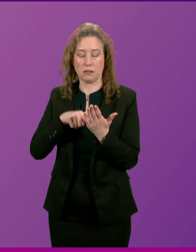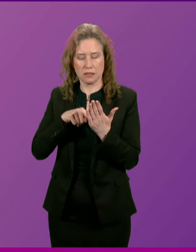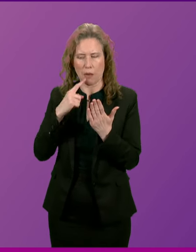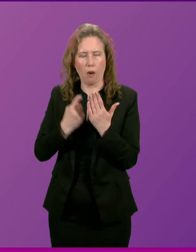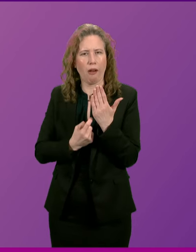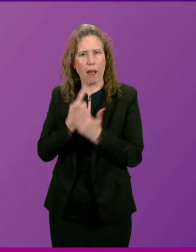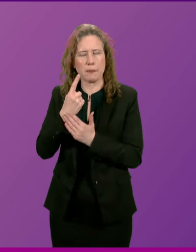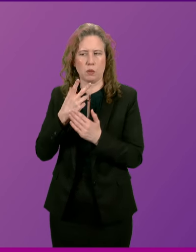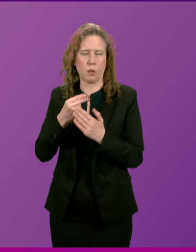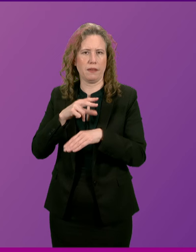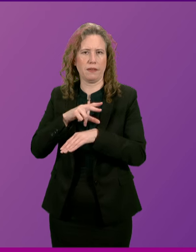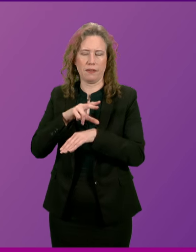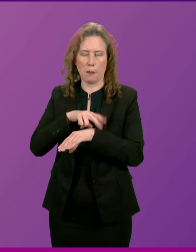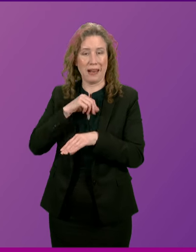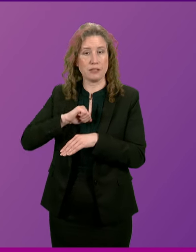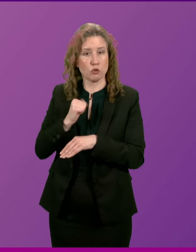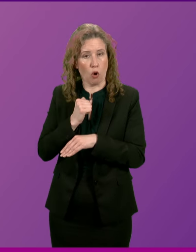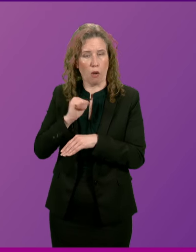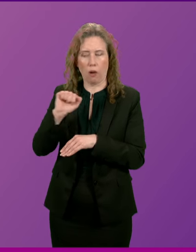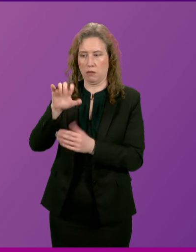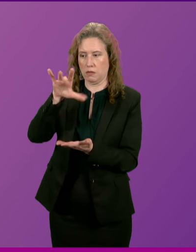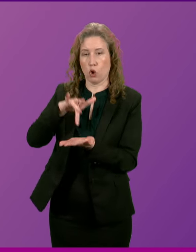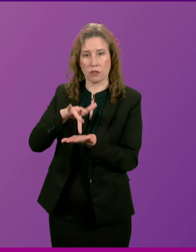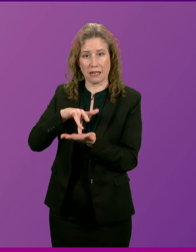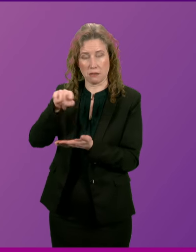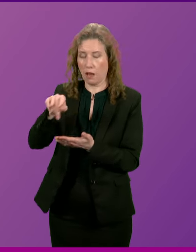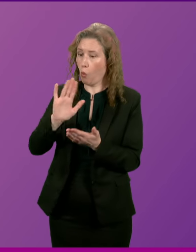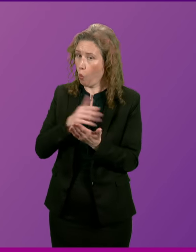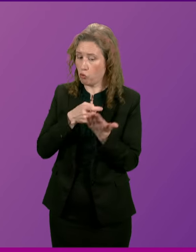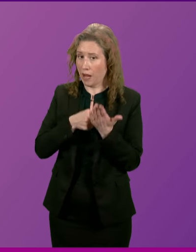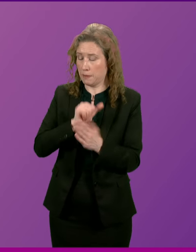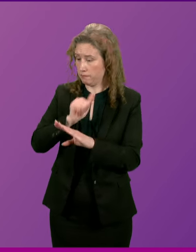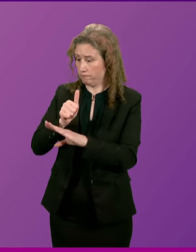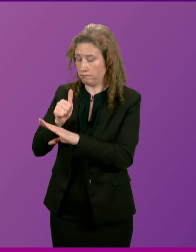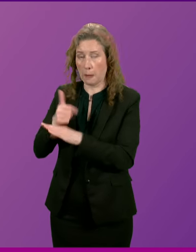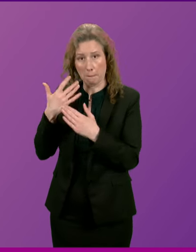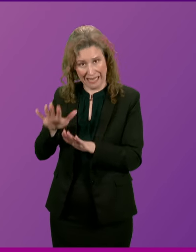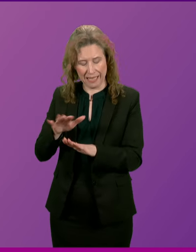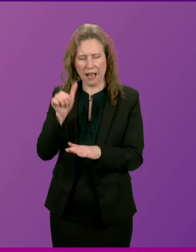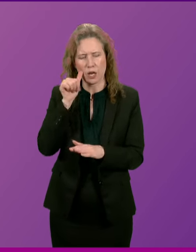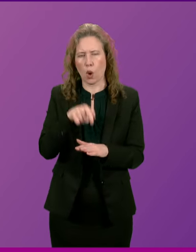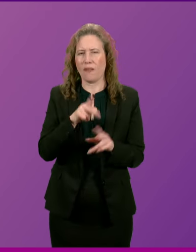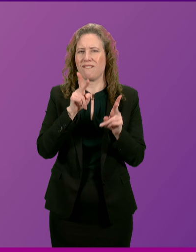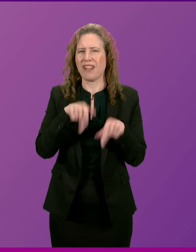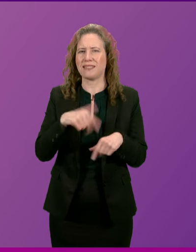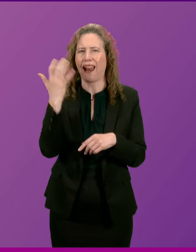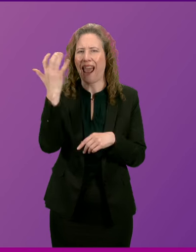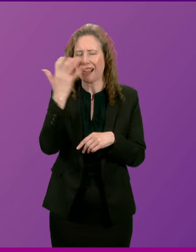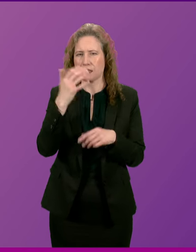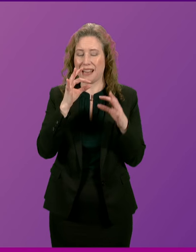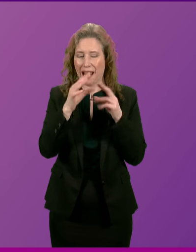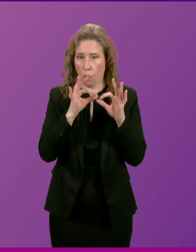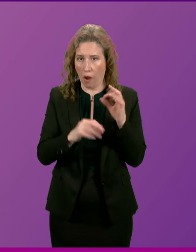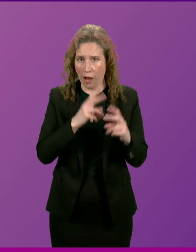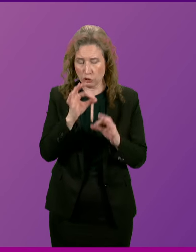Contact Command and Control Division have now been implemented. And I note that the fatal accident inquiry found that lessons have